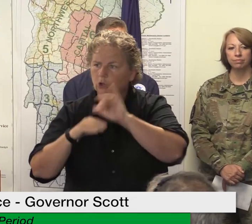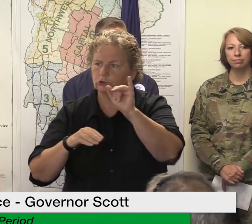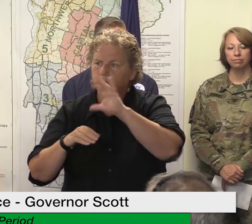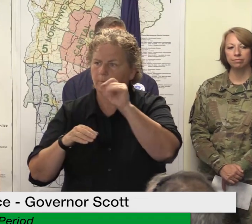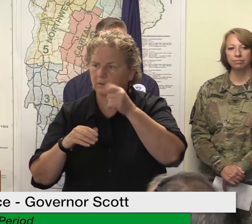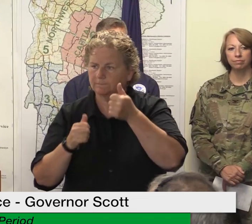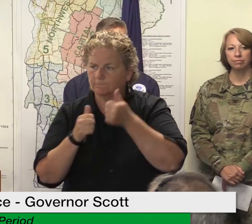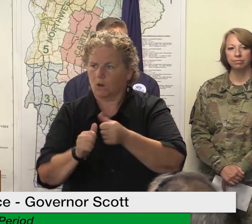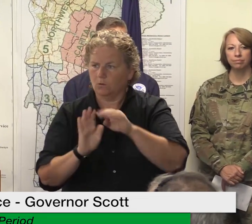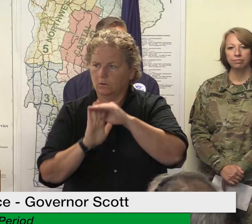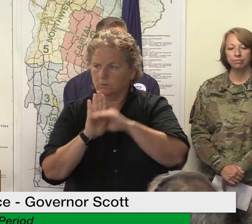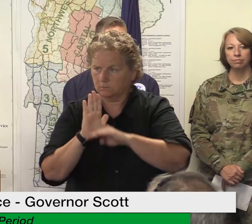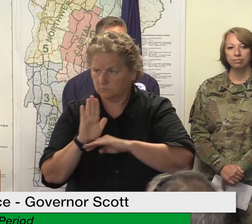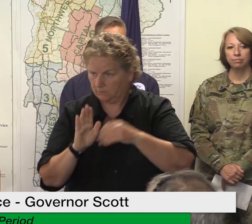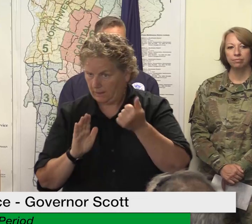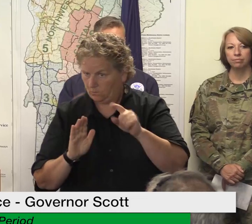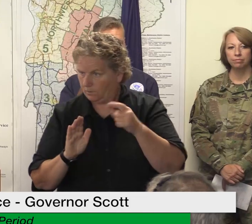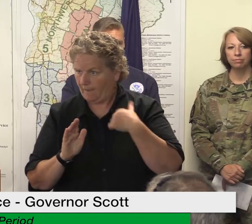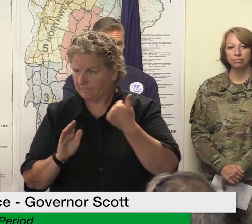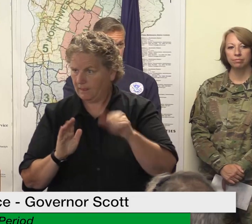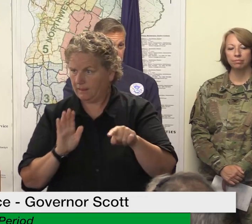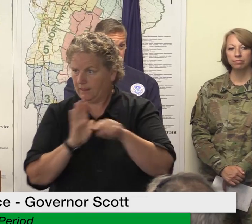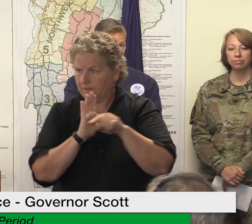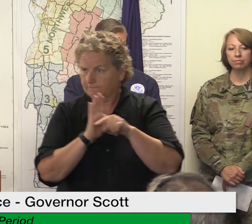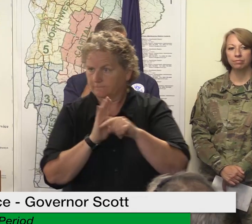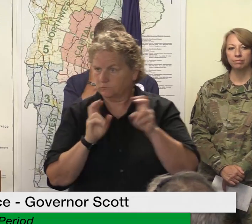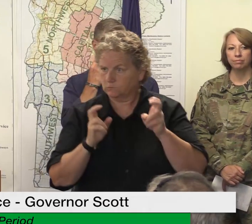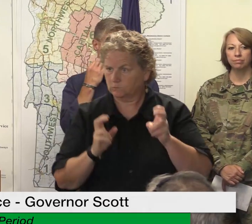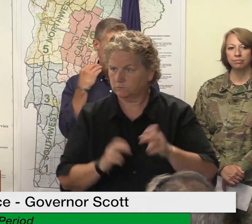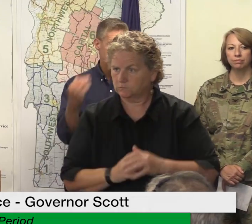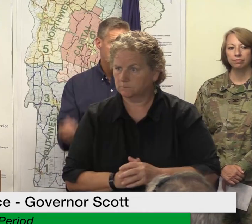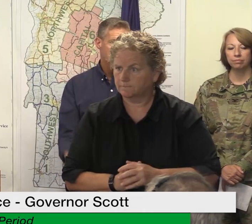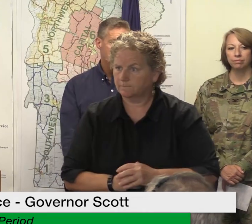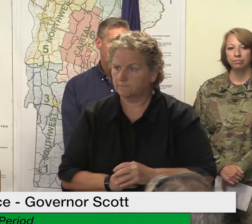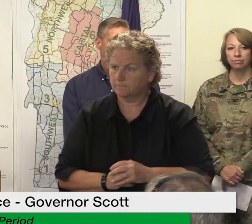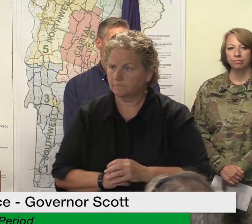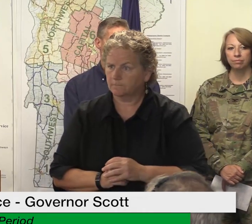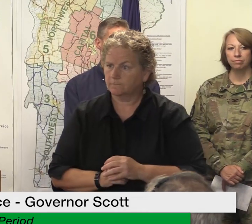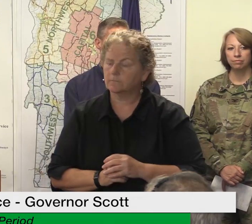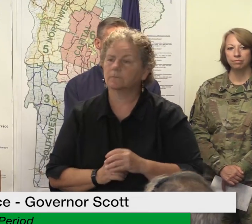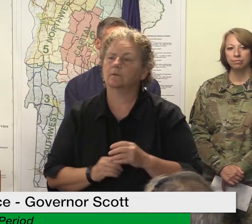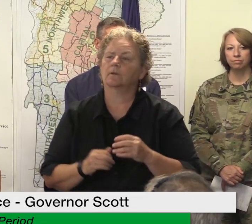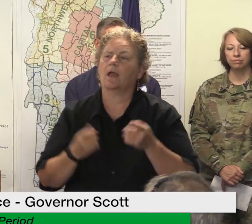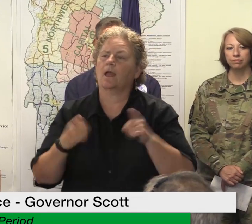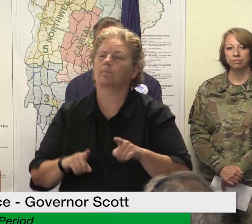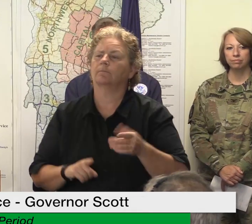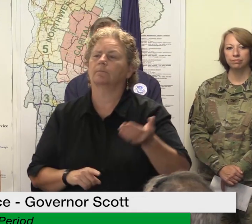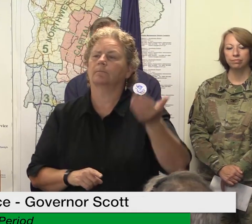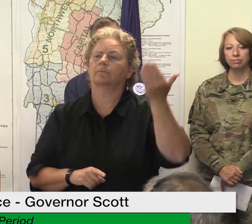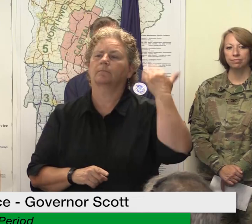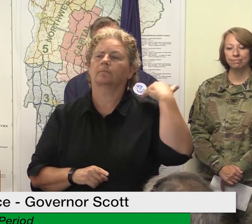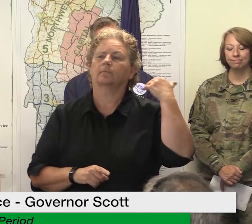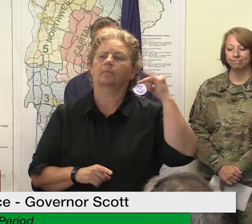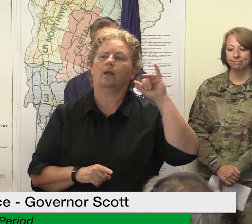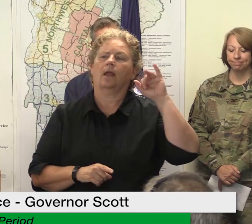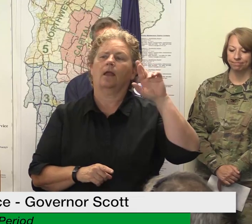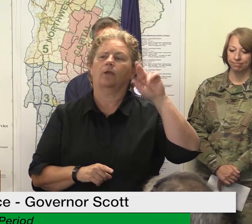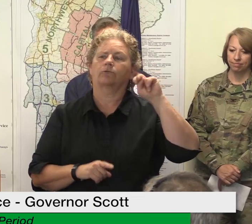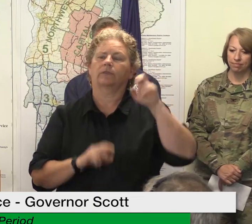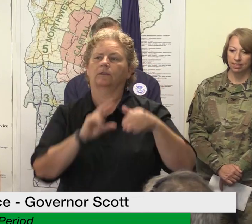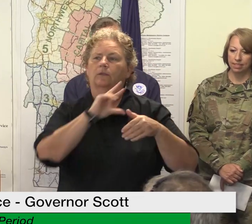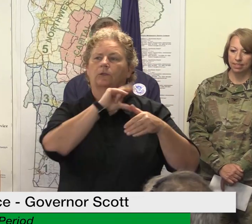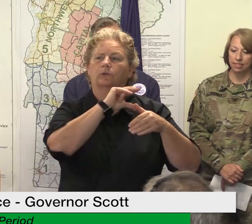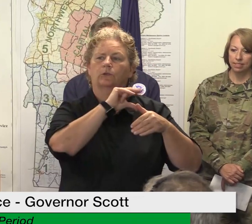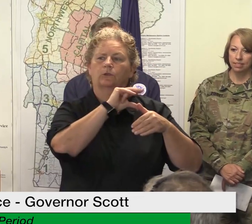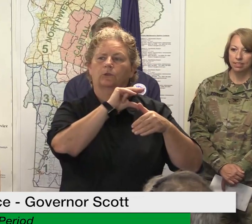irene and we had uh compliance uh with that we do have a consumer services line that monitors these activities